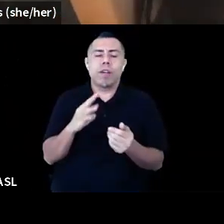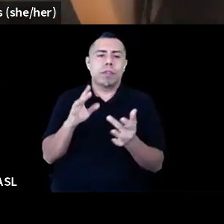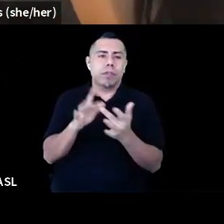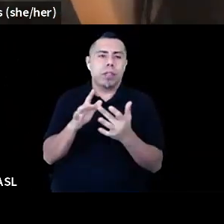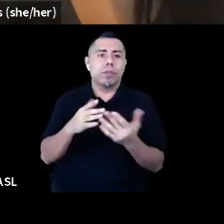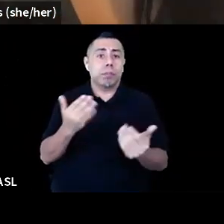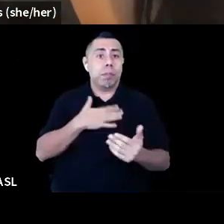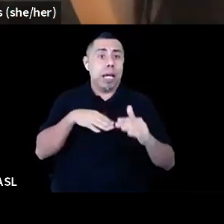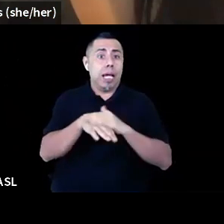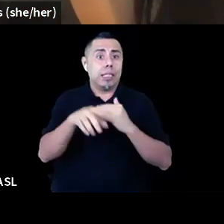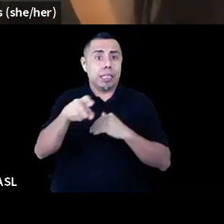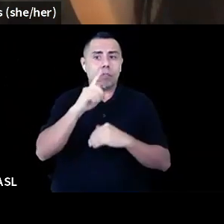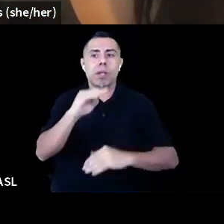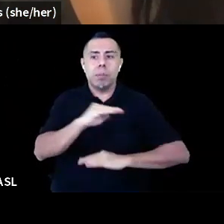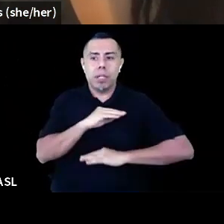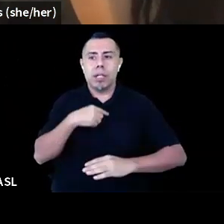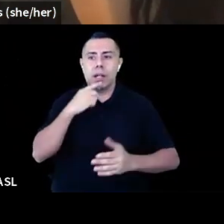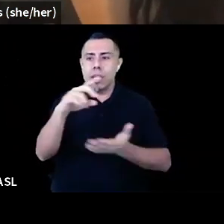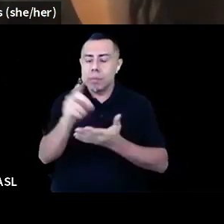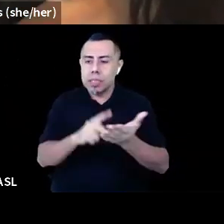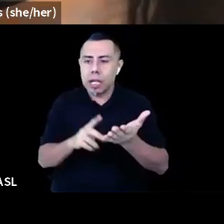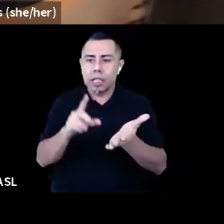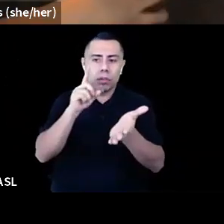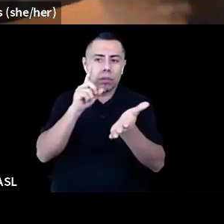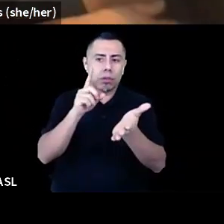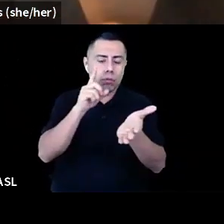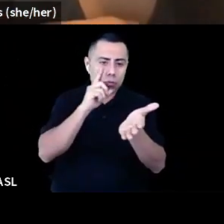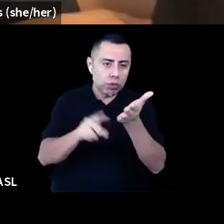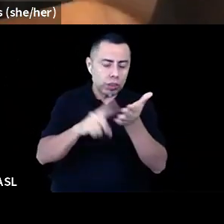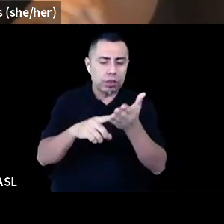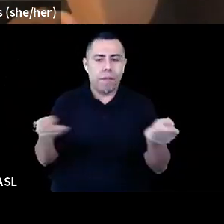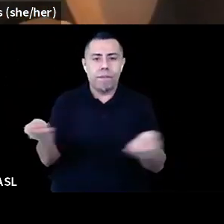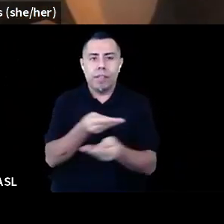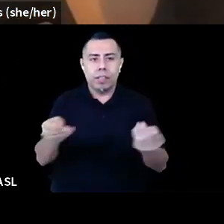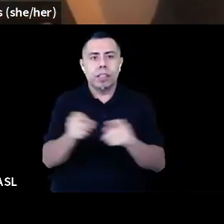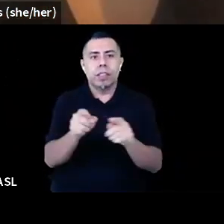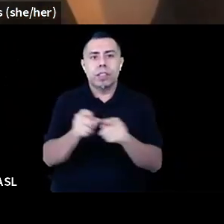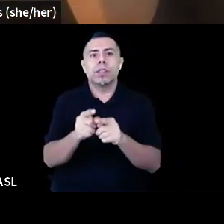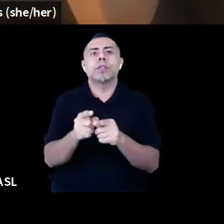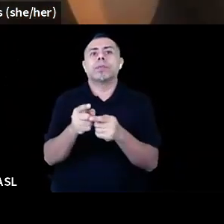research facilitator, a social services designer, and co-founder of Groundwater Arts, and I will now pass it on to Annalisa.